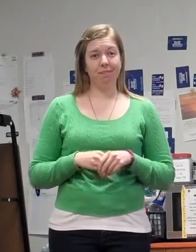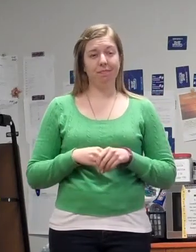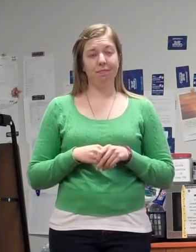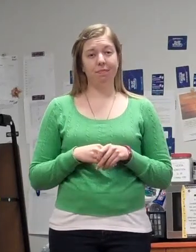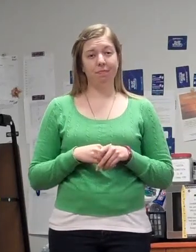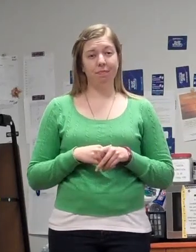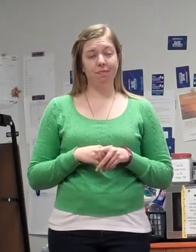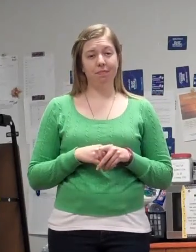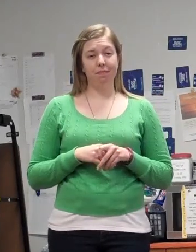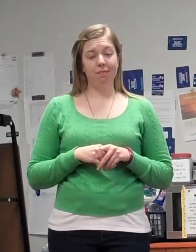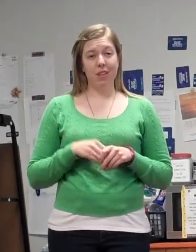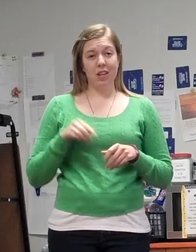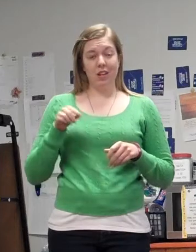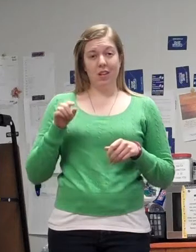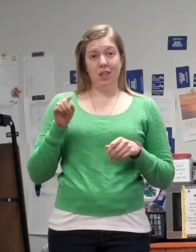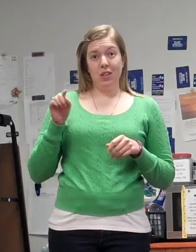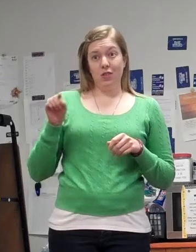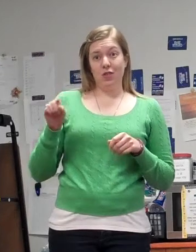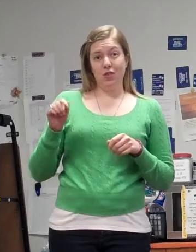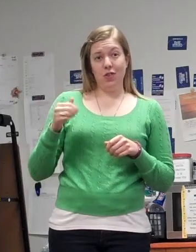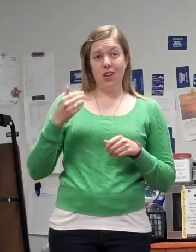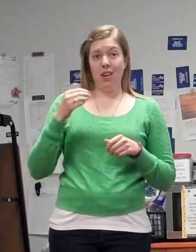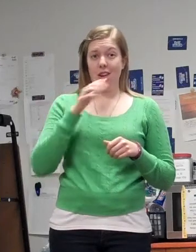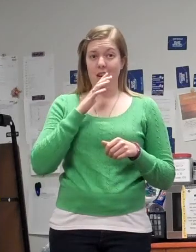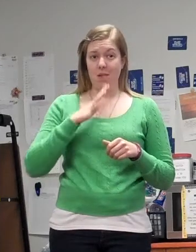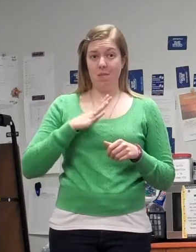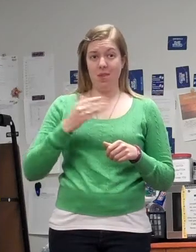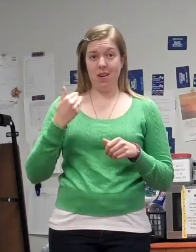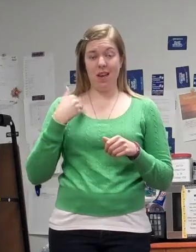had a big laceration on the back of her head because she was performing.